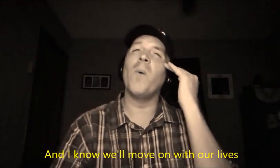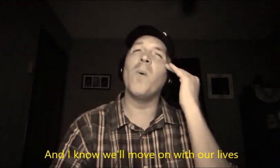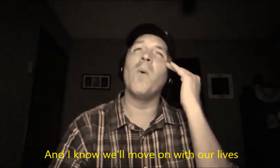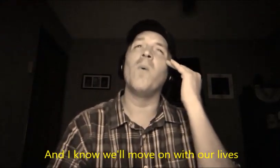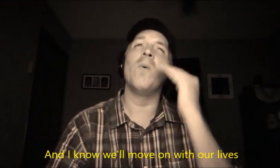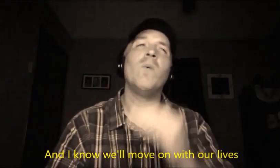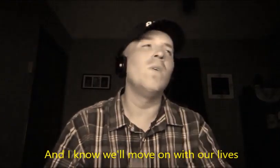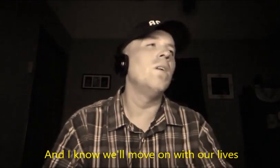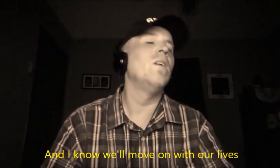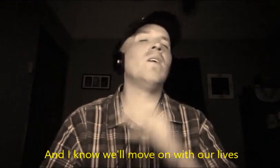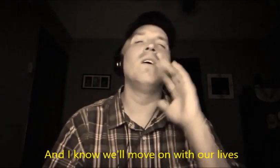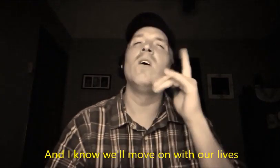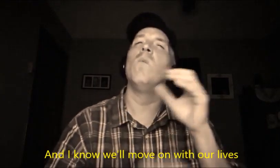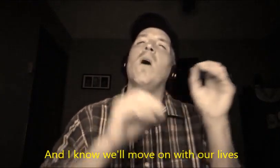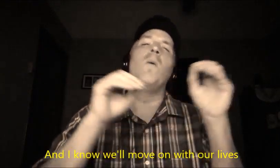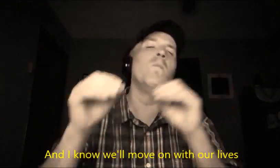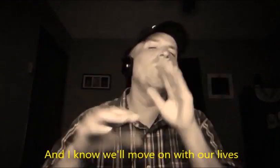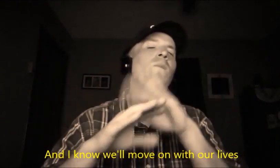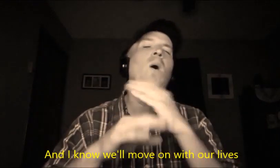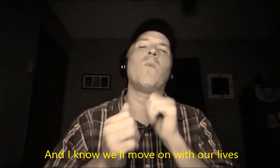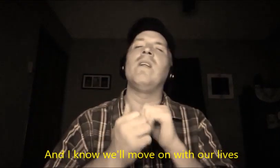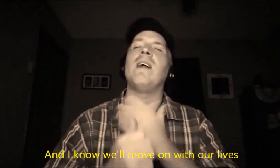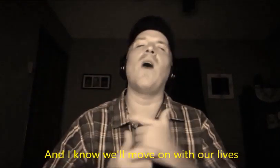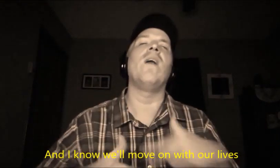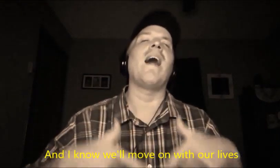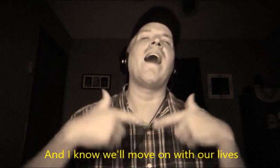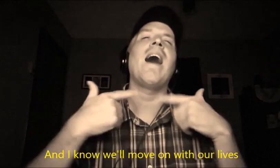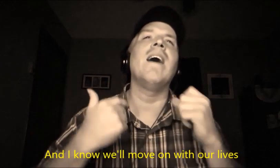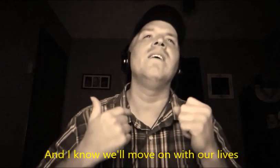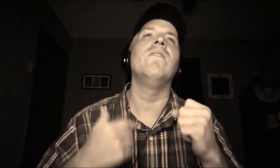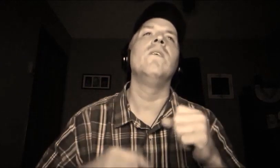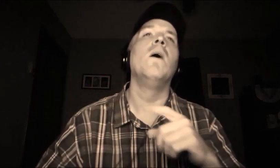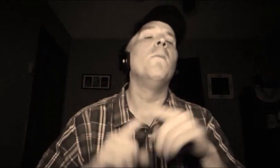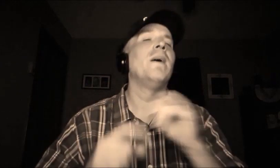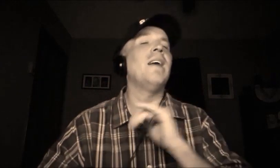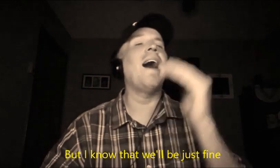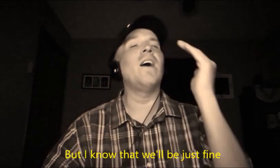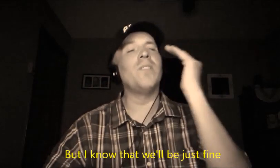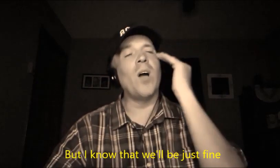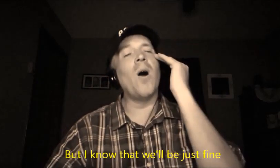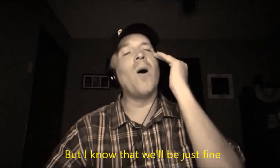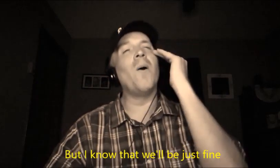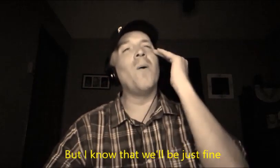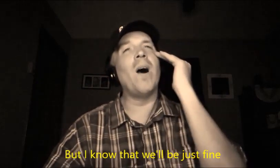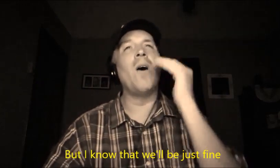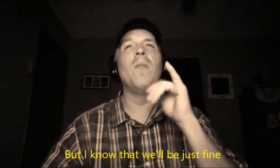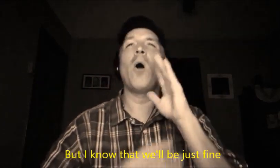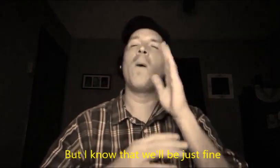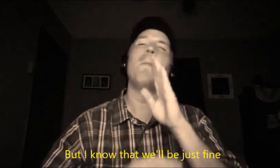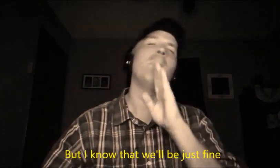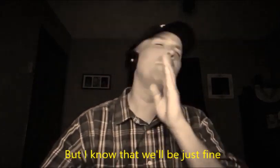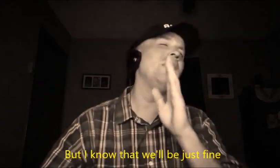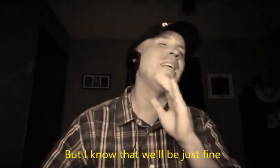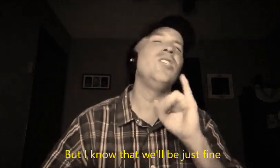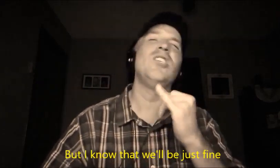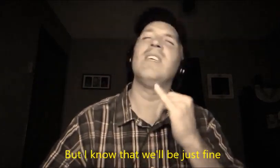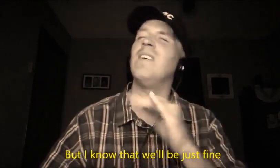we'll move on with our lives But I know that we'll be just